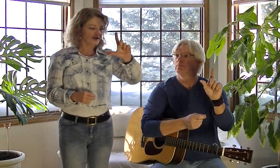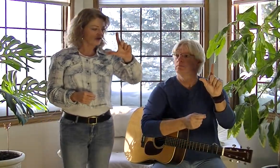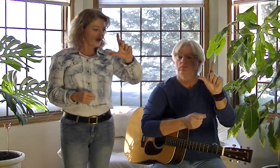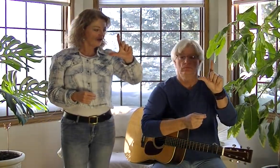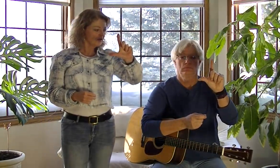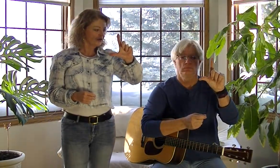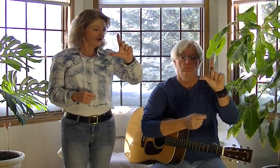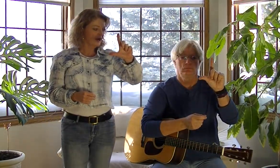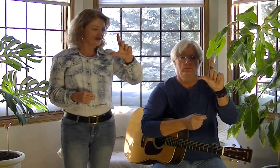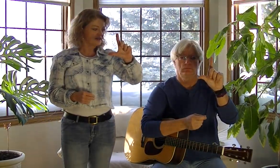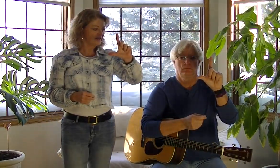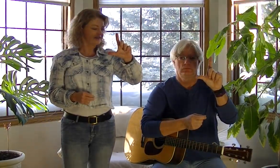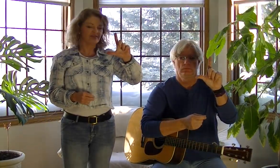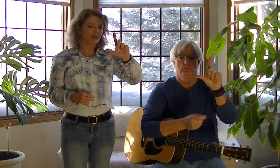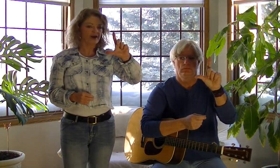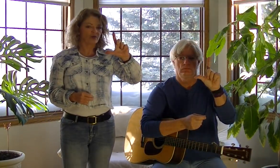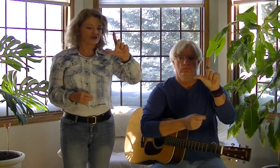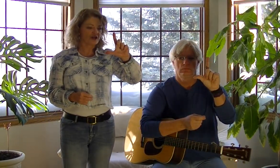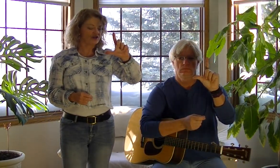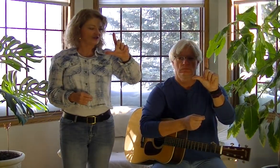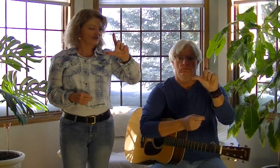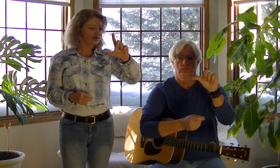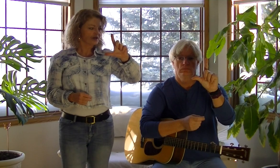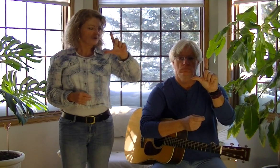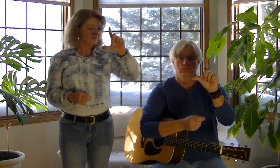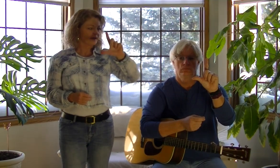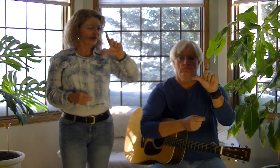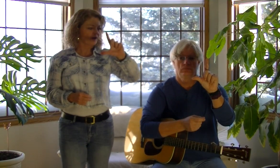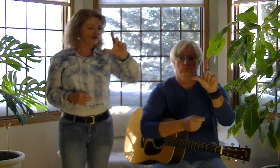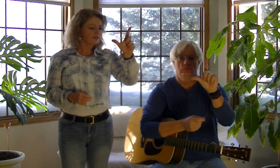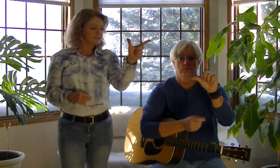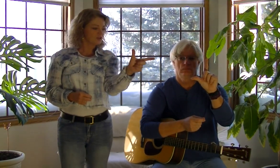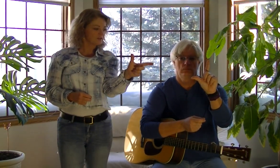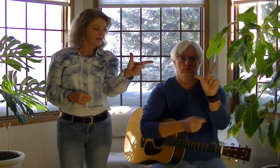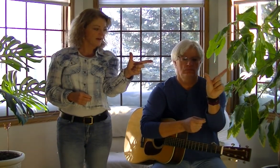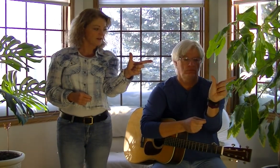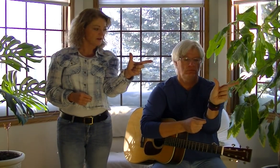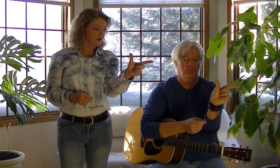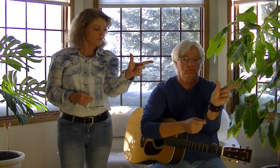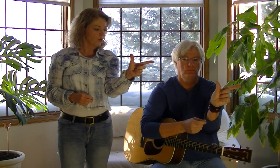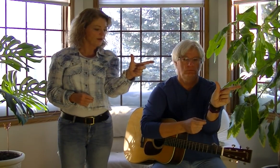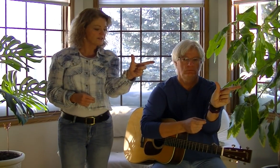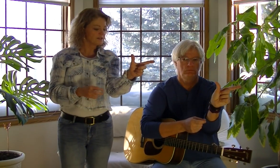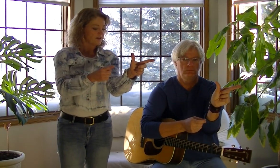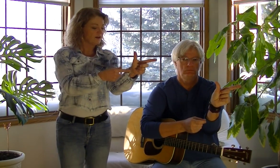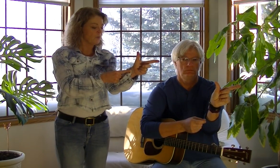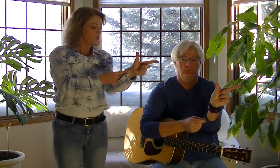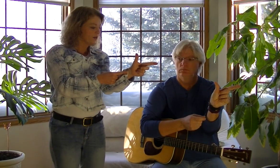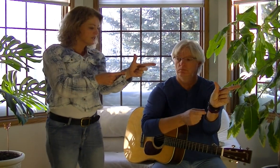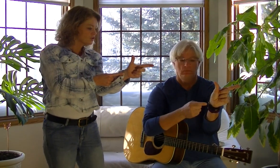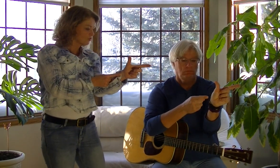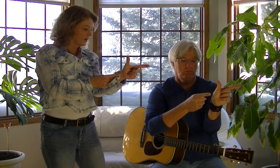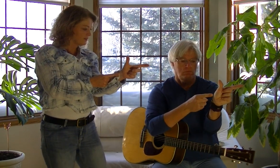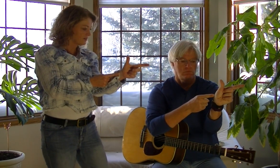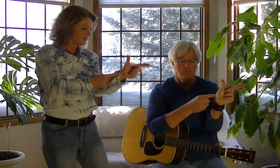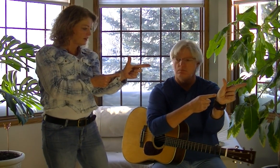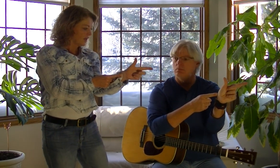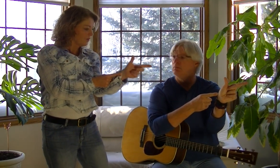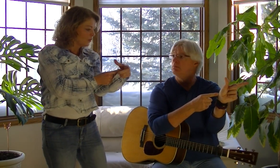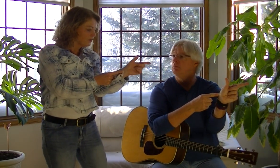letter L with your hand. And it doesn't matter which hand you use. Make the letter L. Tilt that and point. Now point at your wrist and wiggle